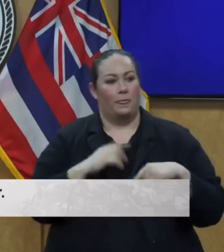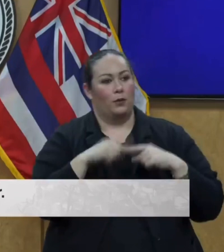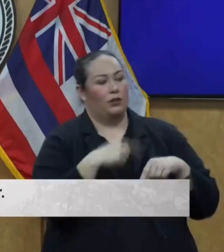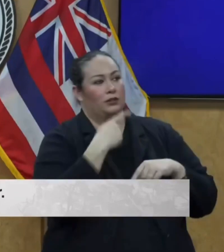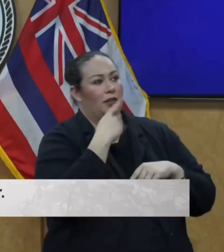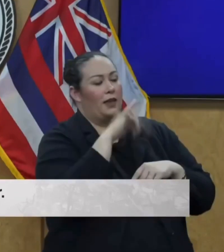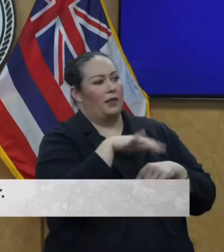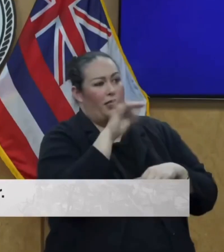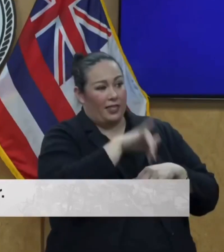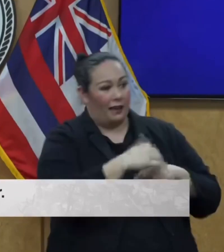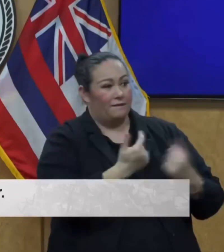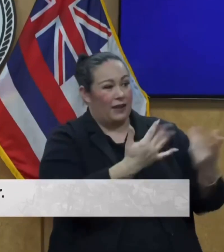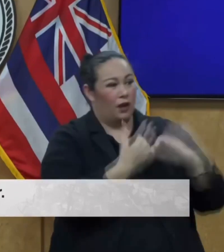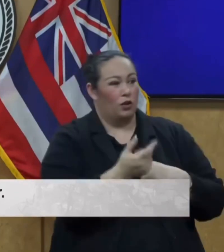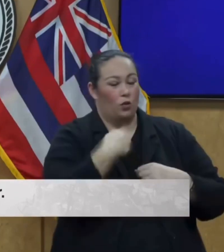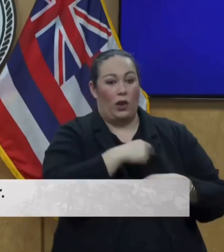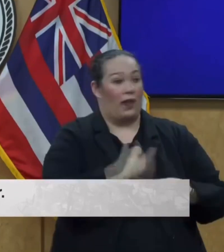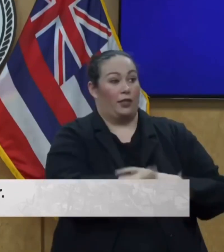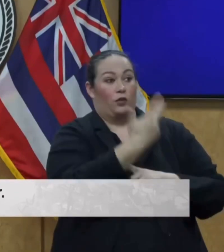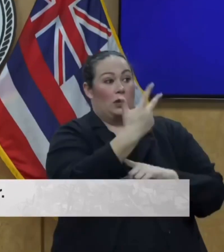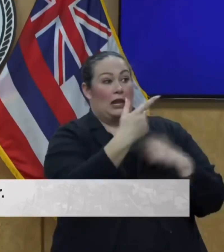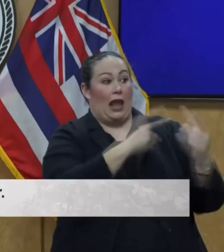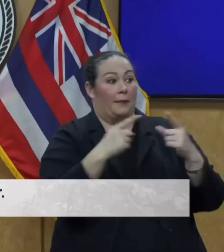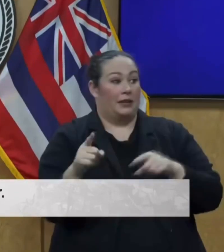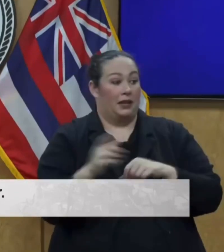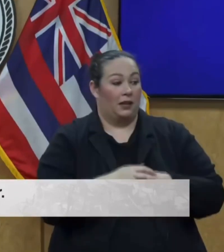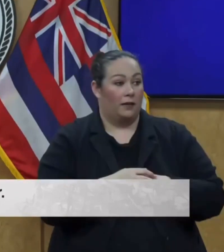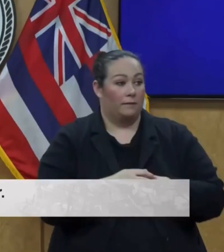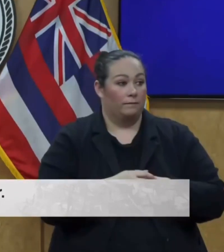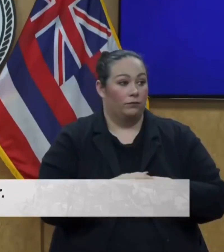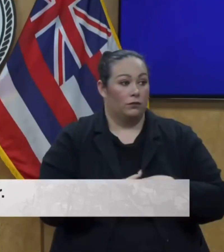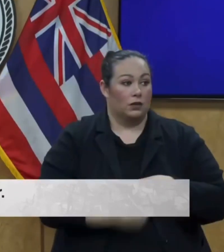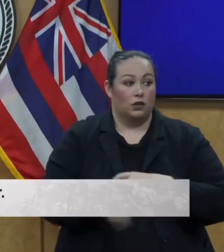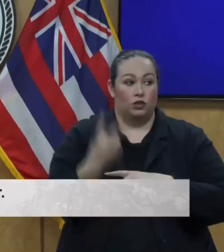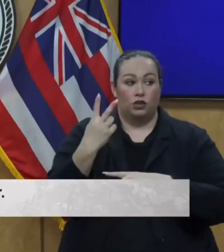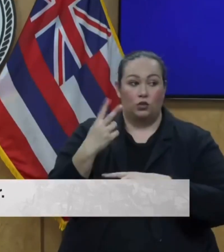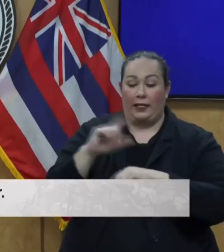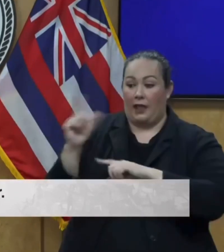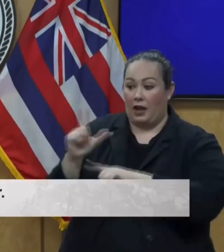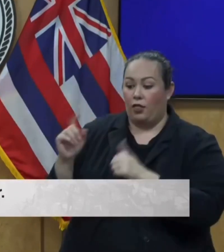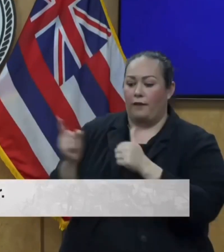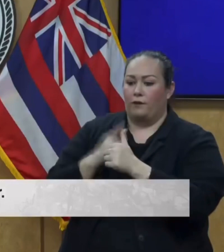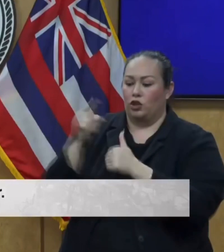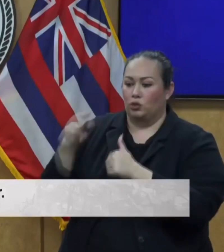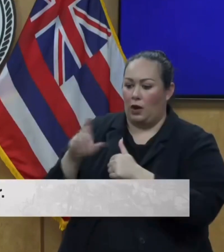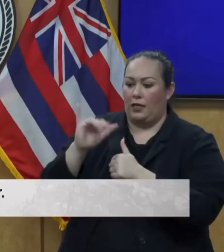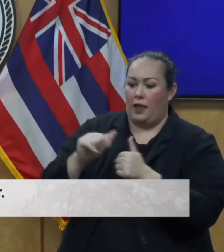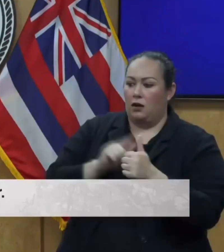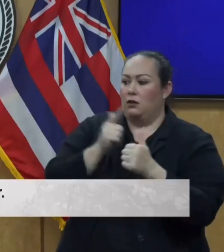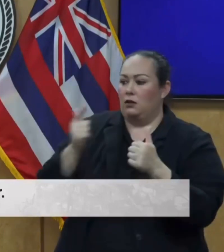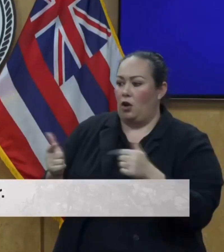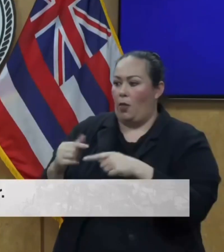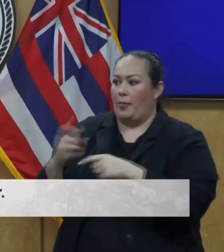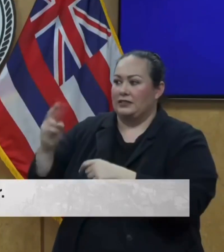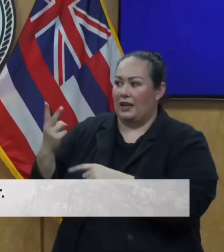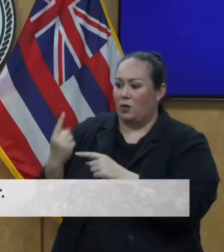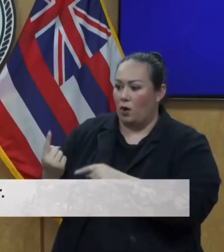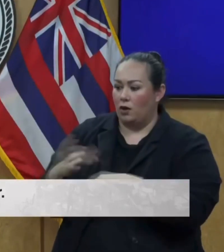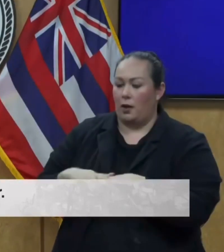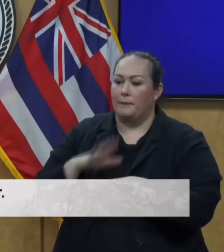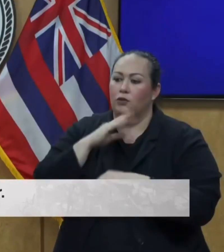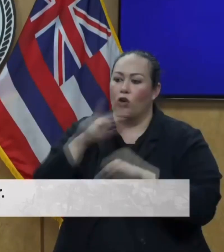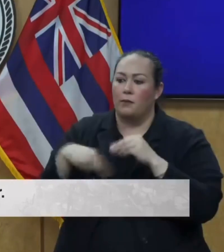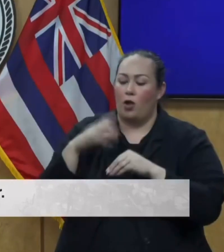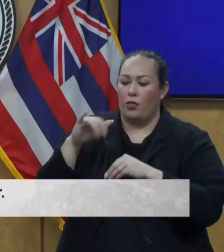say that fire, which one are you talking about? had three going on at the same time. There two in the Haina, the first one, and that grew into the second one. But I'm specifically talking about that